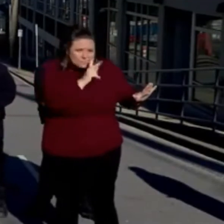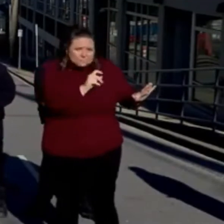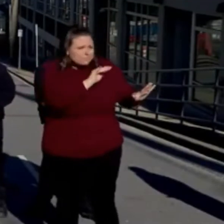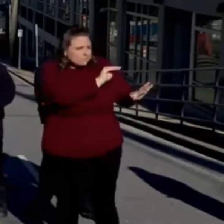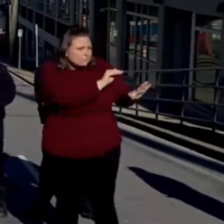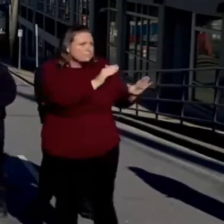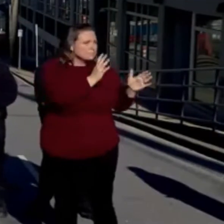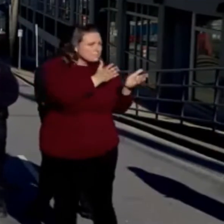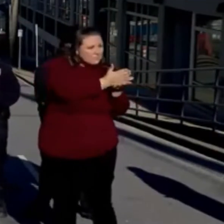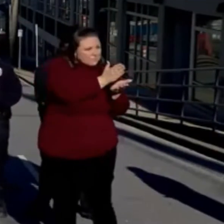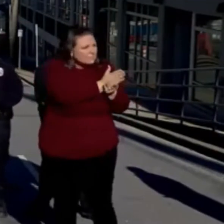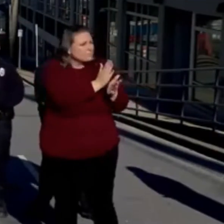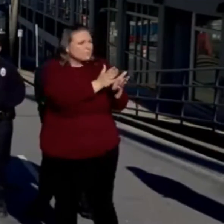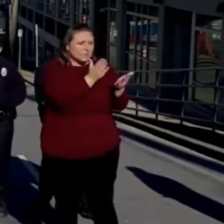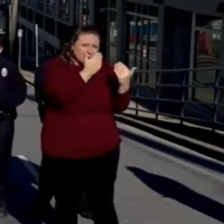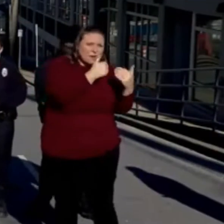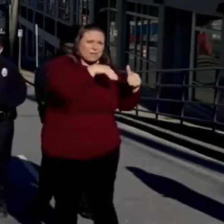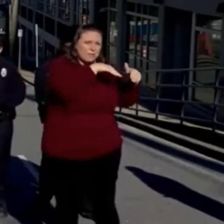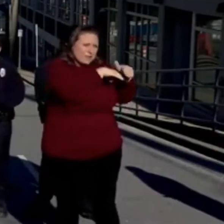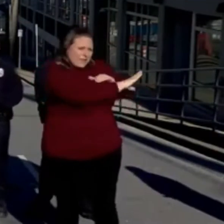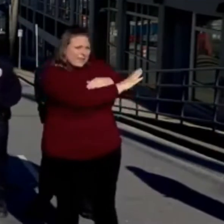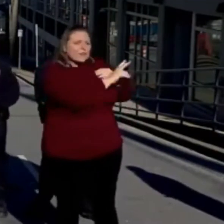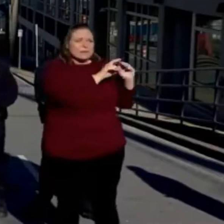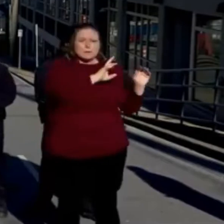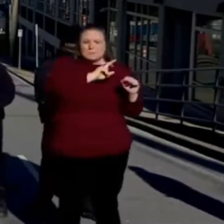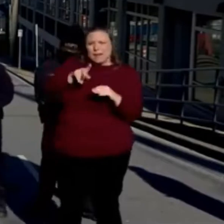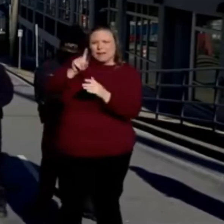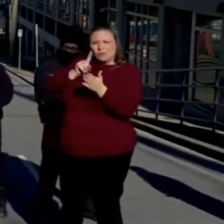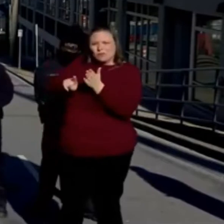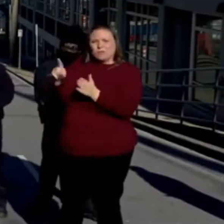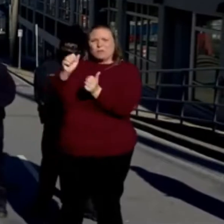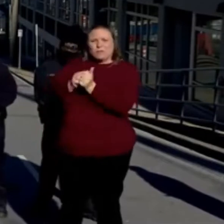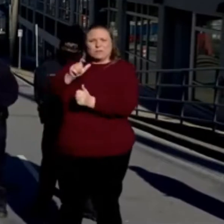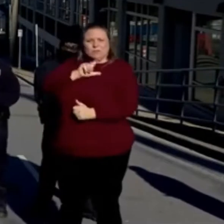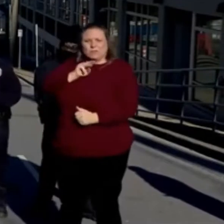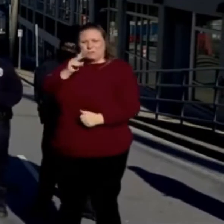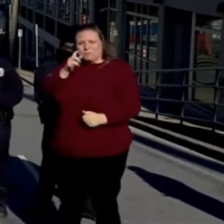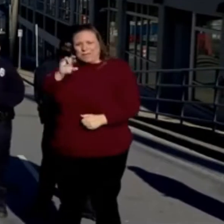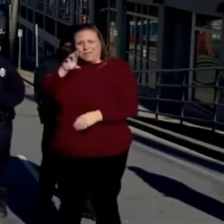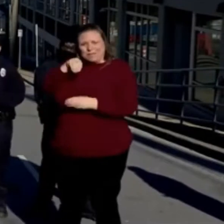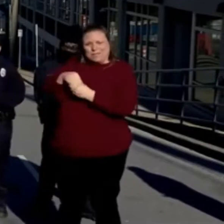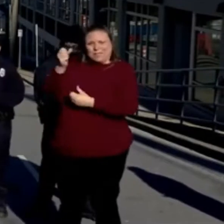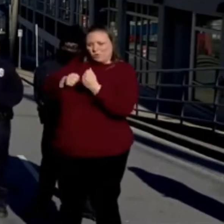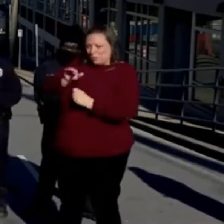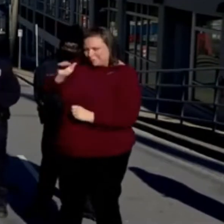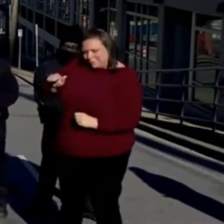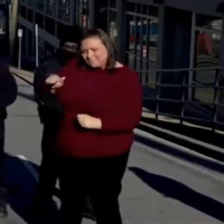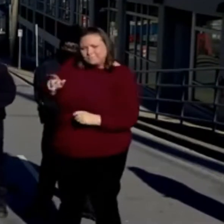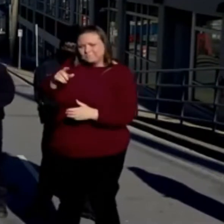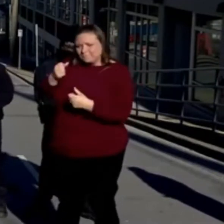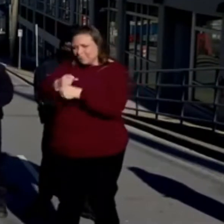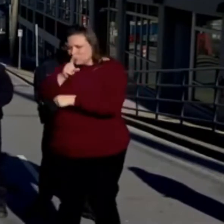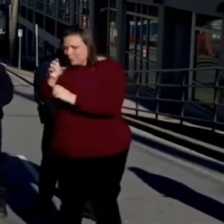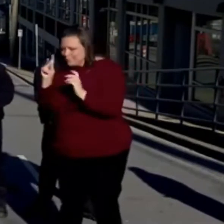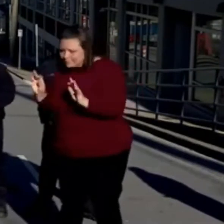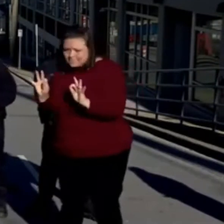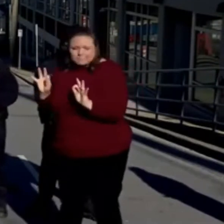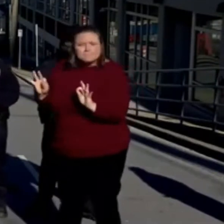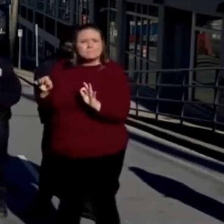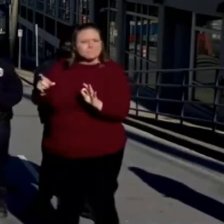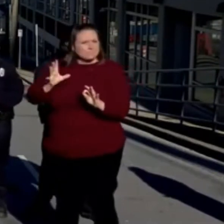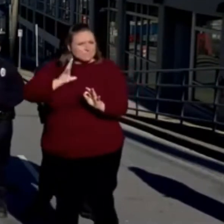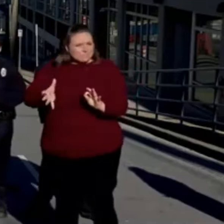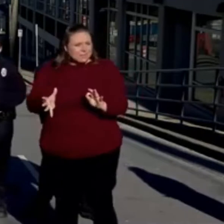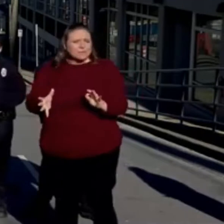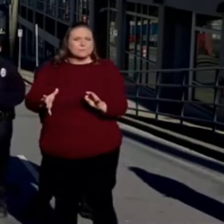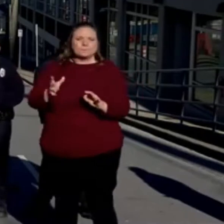him, got him inside, went back, checked on Sergeant Miller, who was inside his car at the time. He seemed all